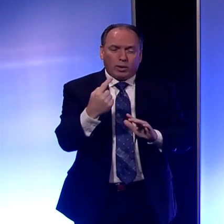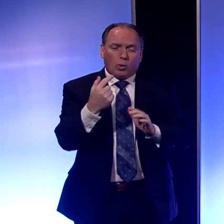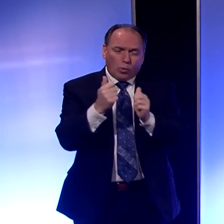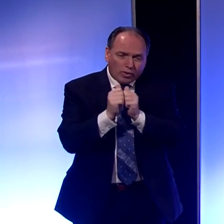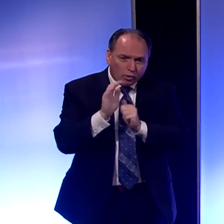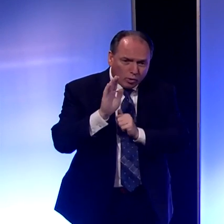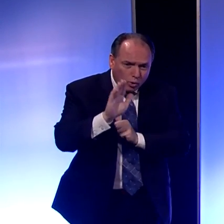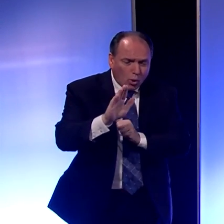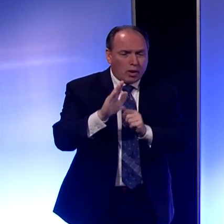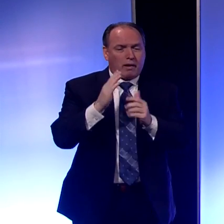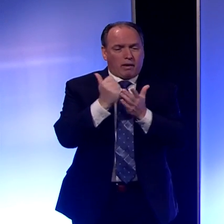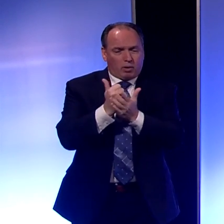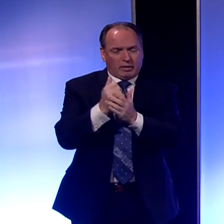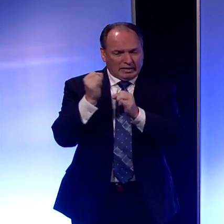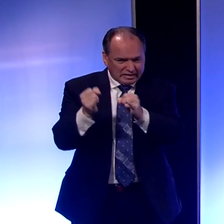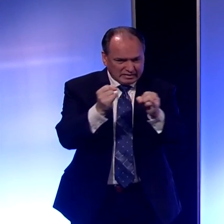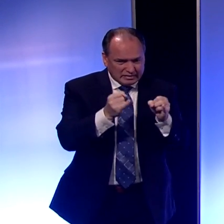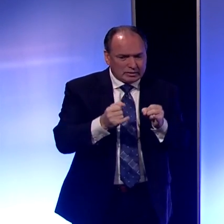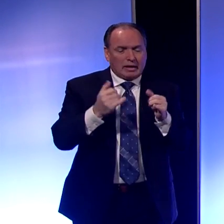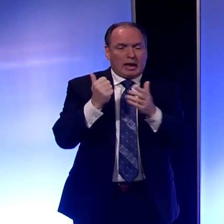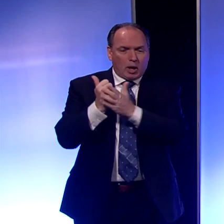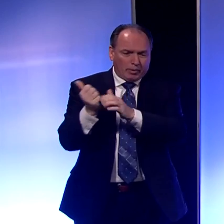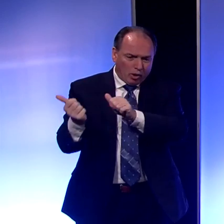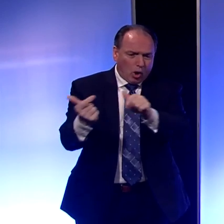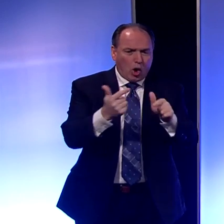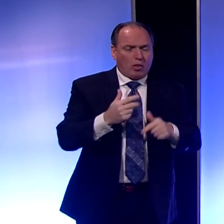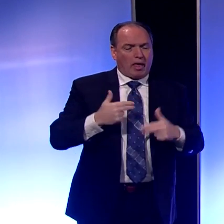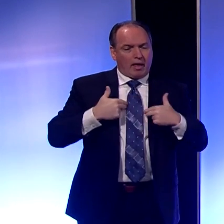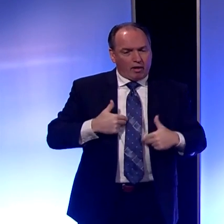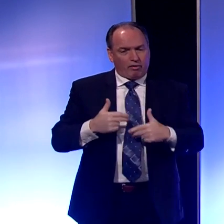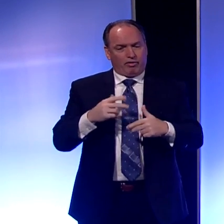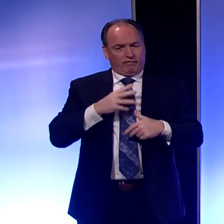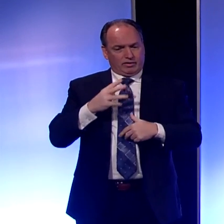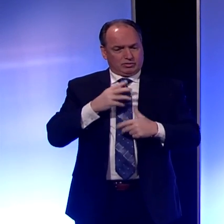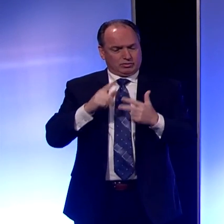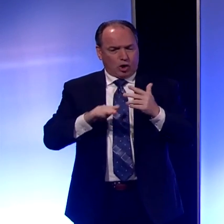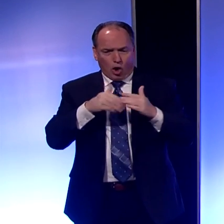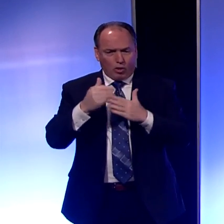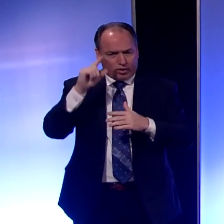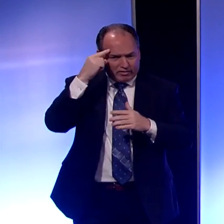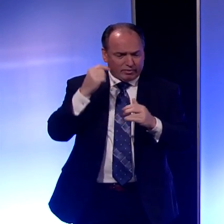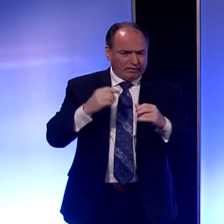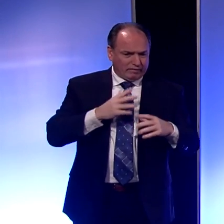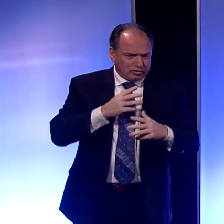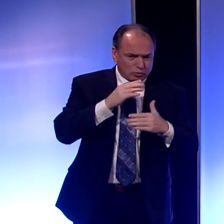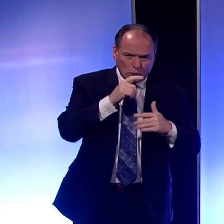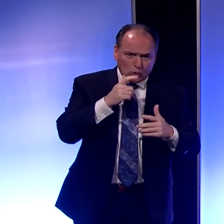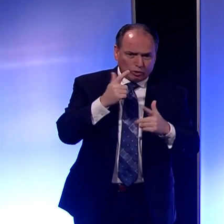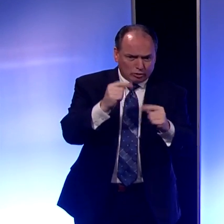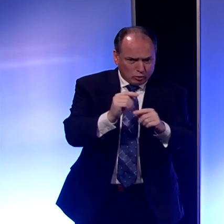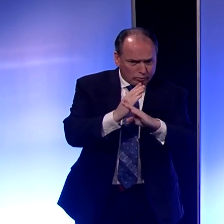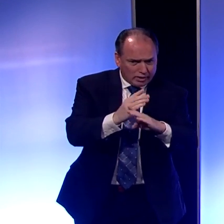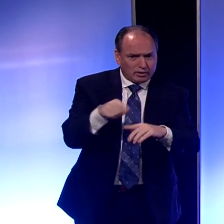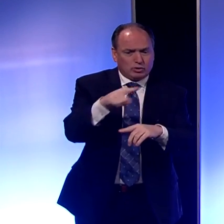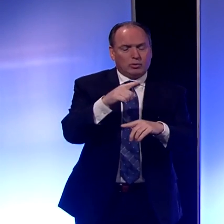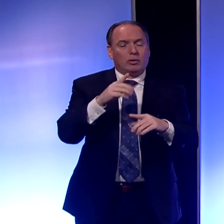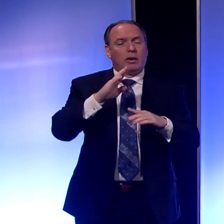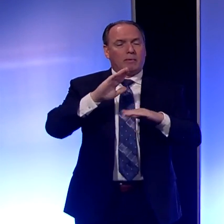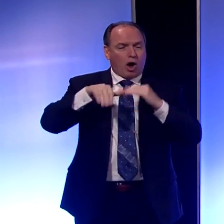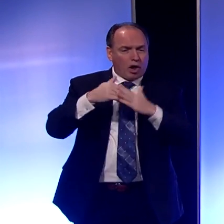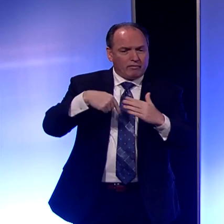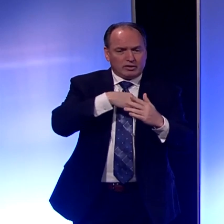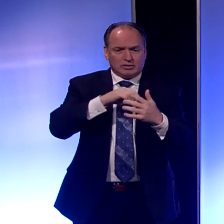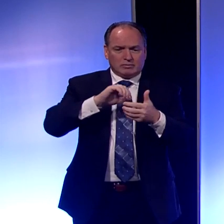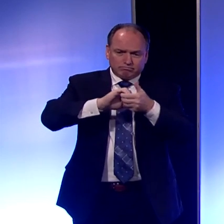each one of you, helping all of the health officials, all the government officials trying to protect you, it's only by us all